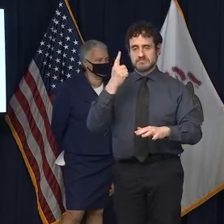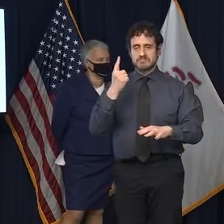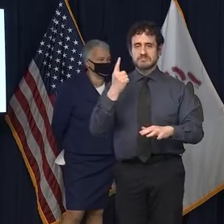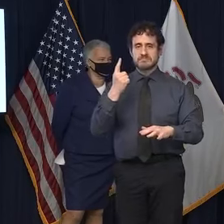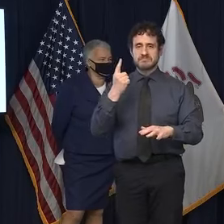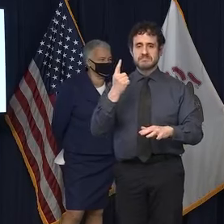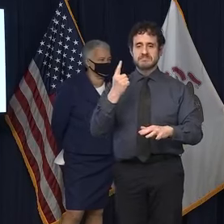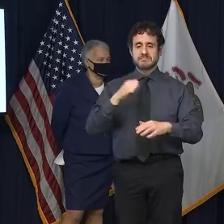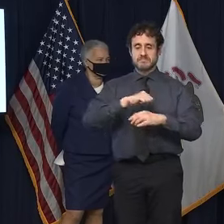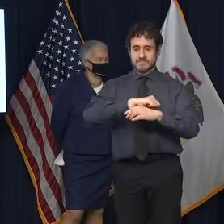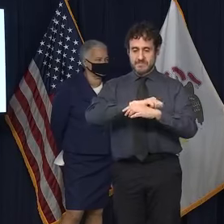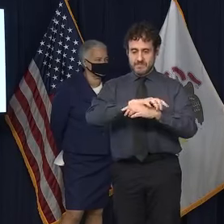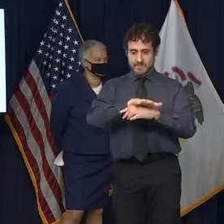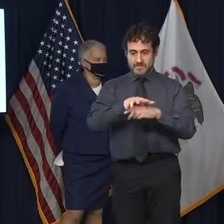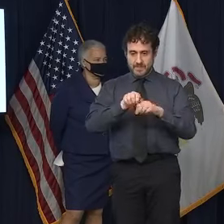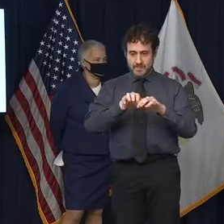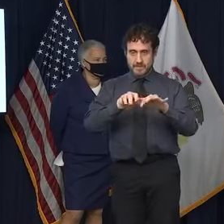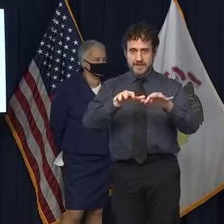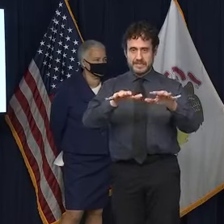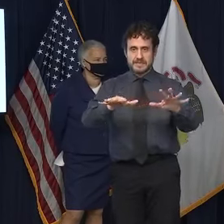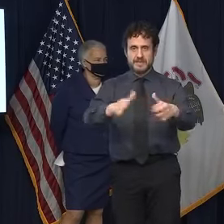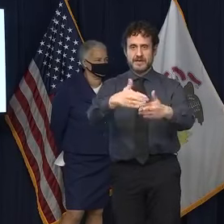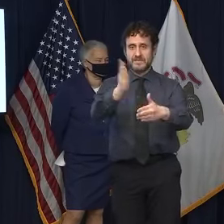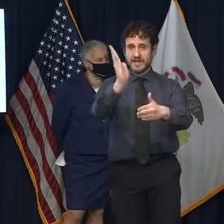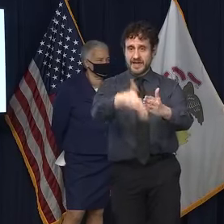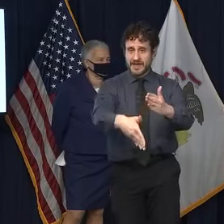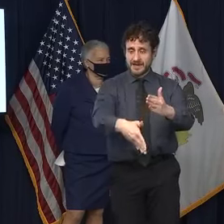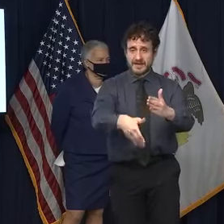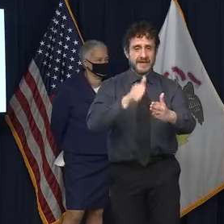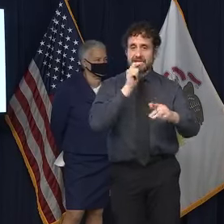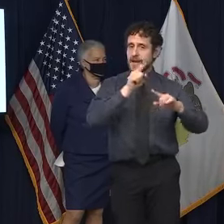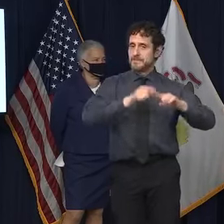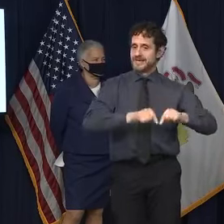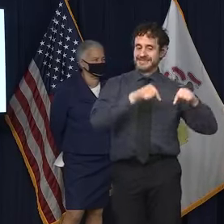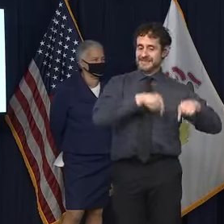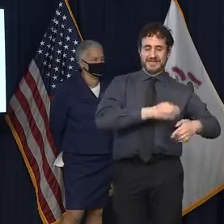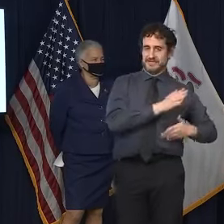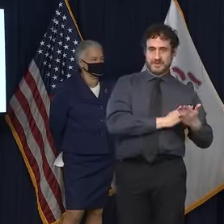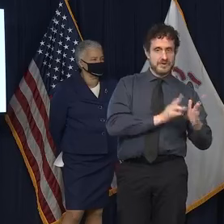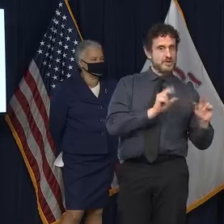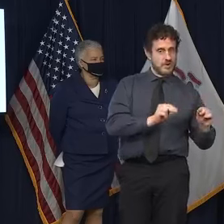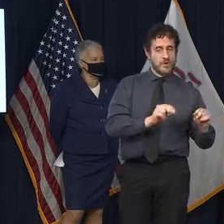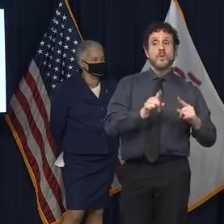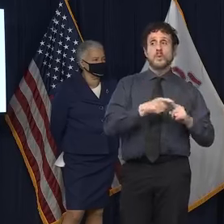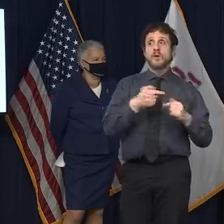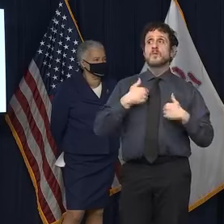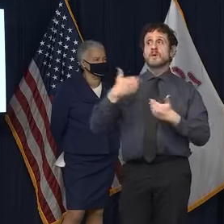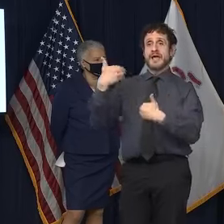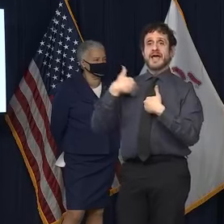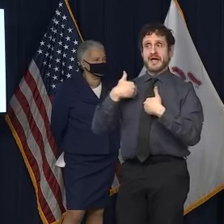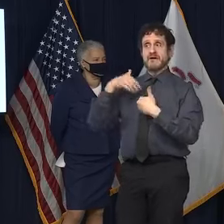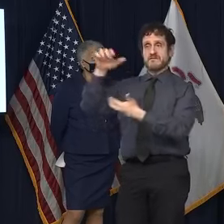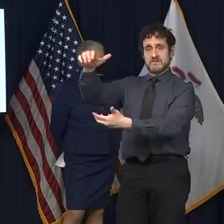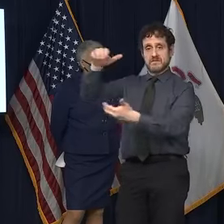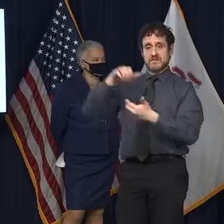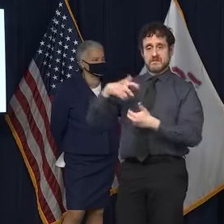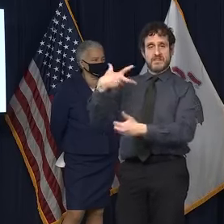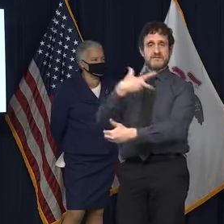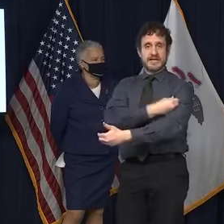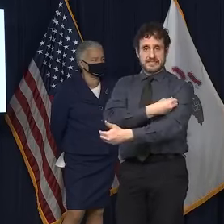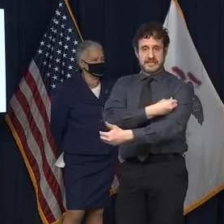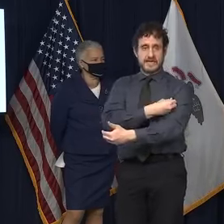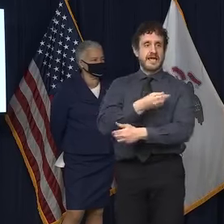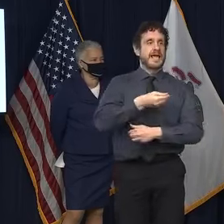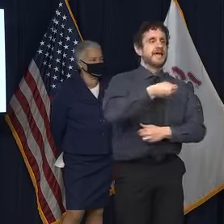to the end of this pandemic is not going to be based on this part here. It's going to be when we get it to the masses on the back